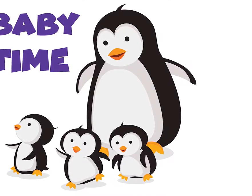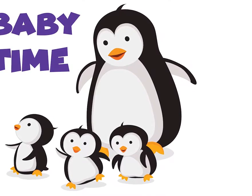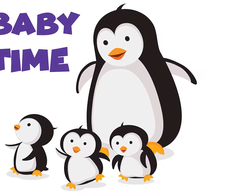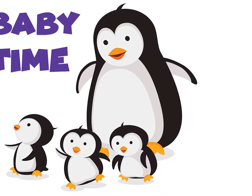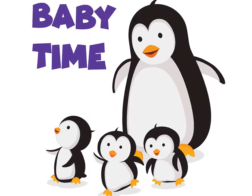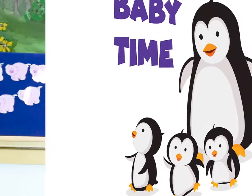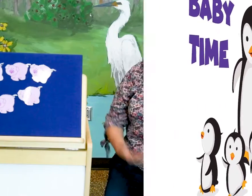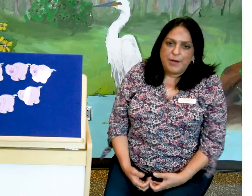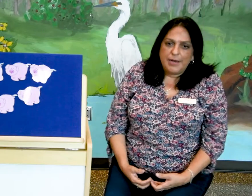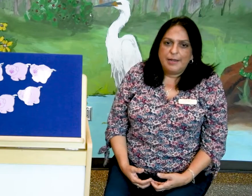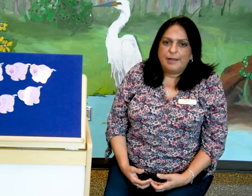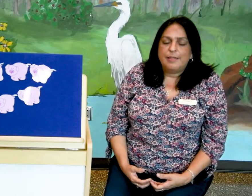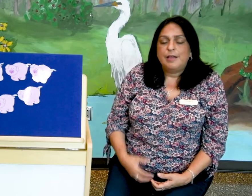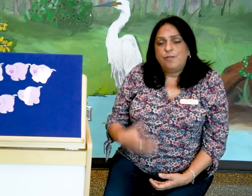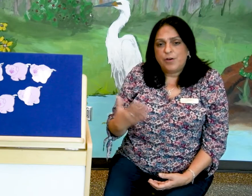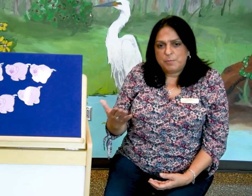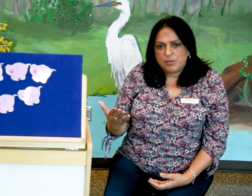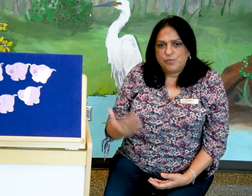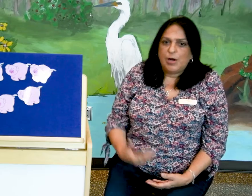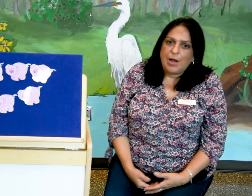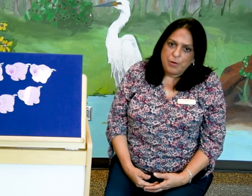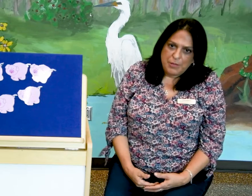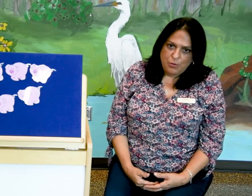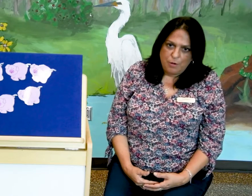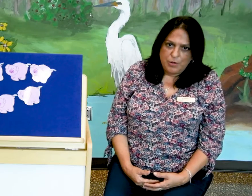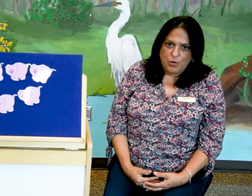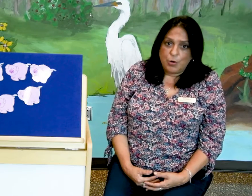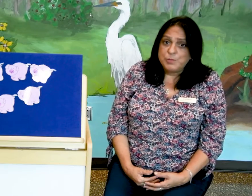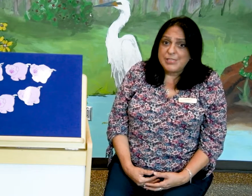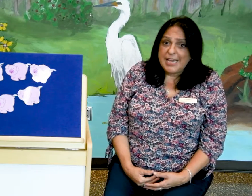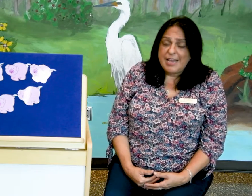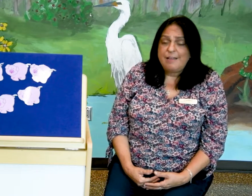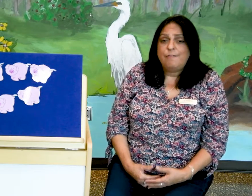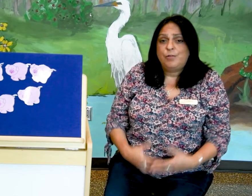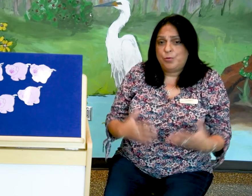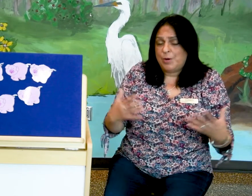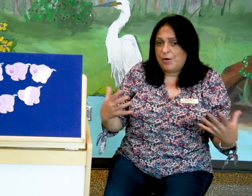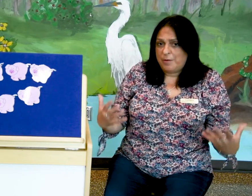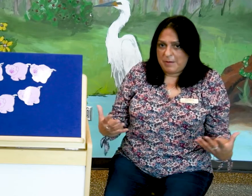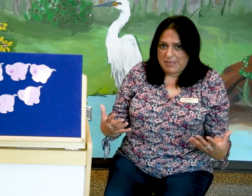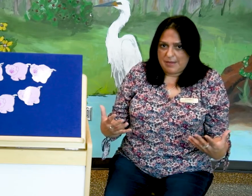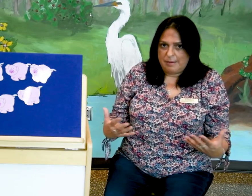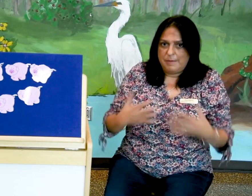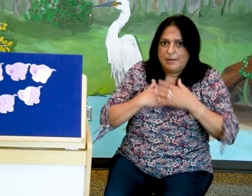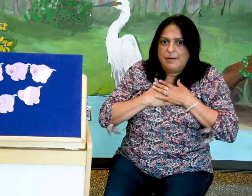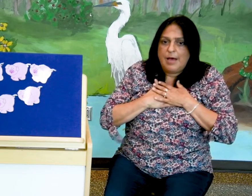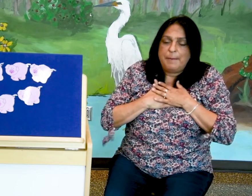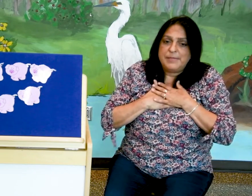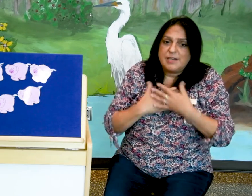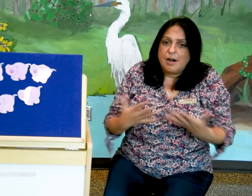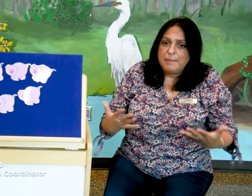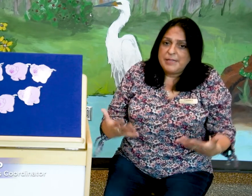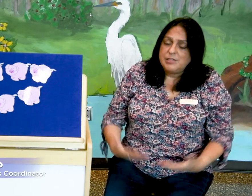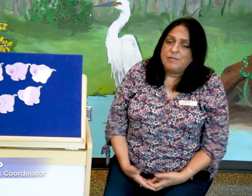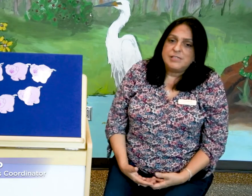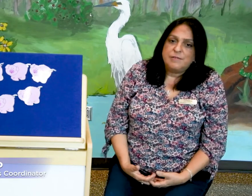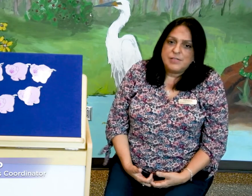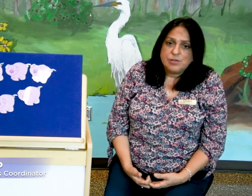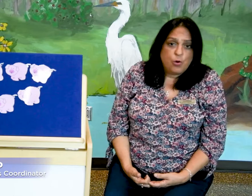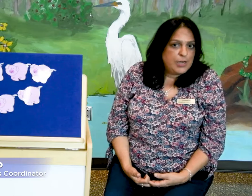Hello everyone, thank you very much for allowing me to come in your homes today to do another baby time. I'm Ms. Carmen, Children's Services Coordinator